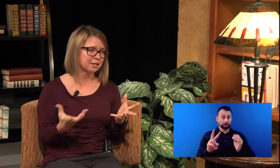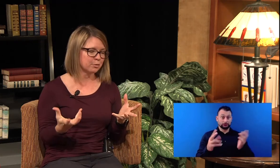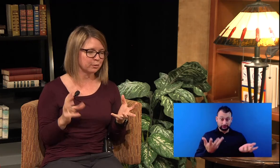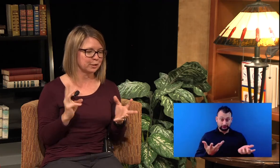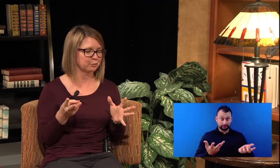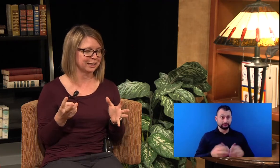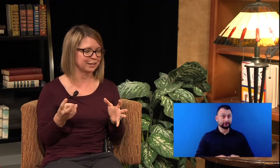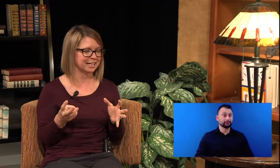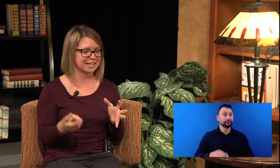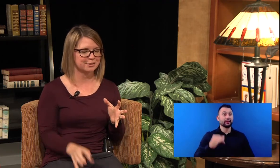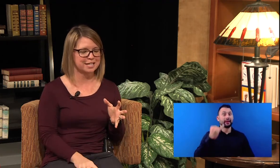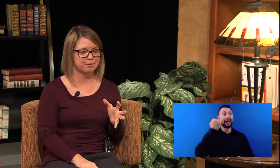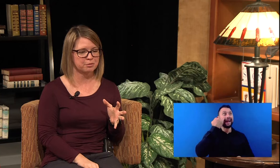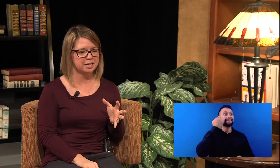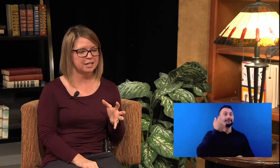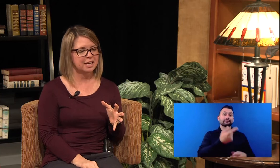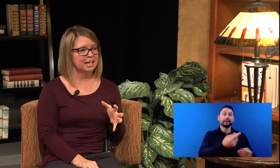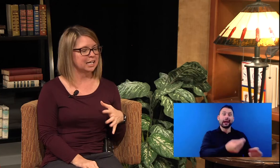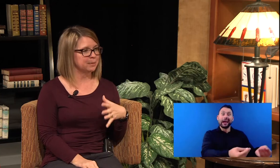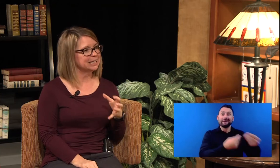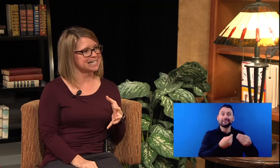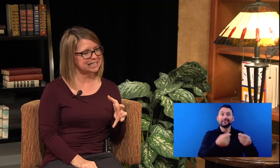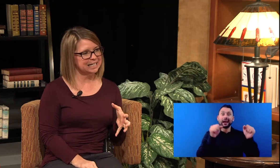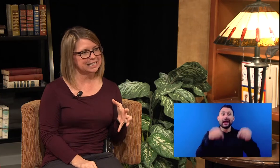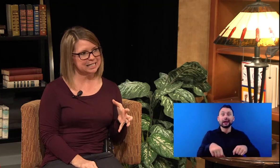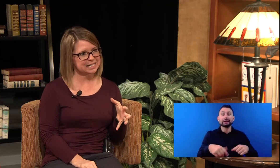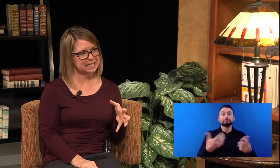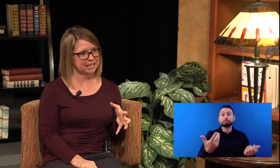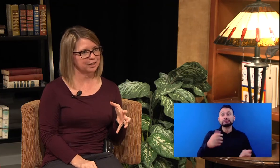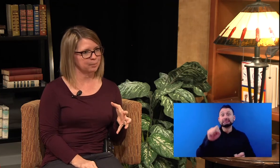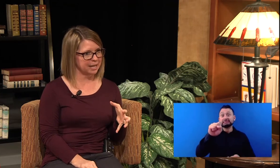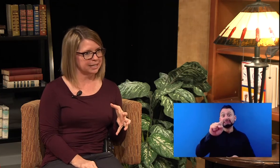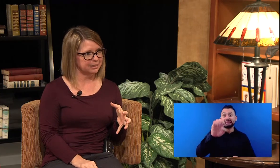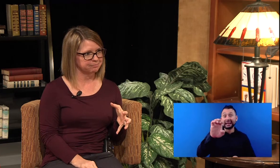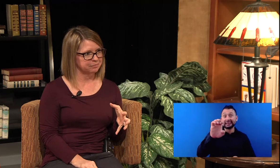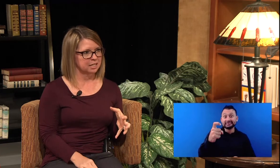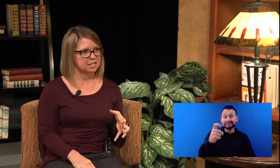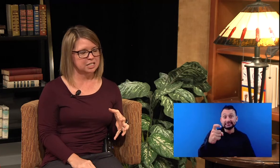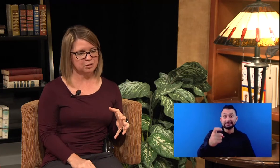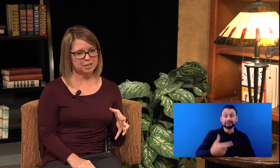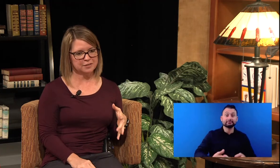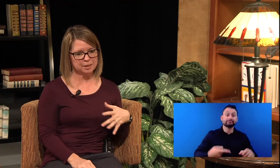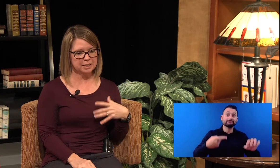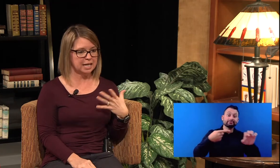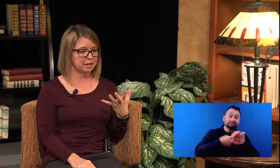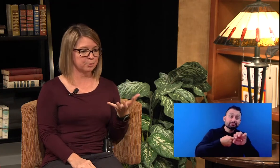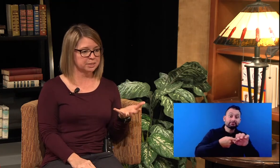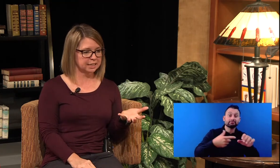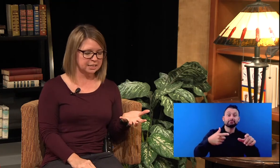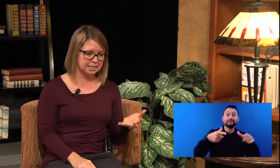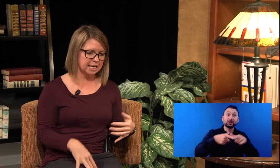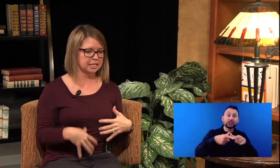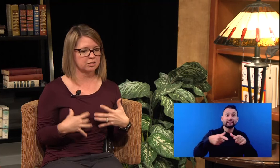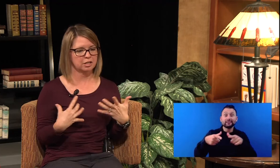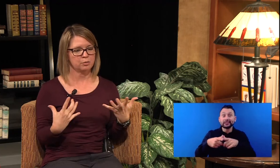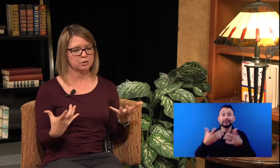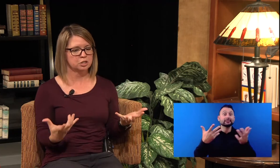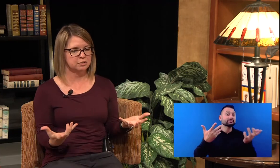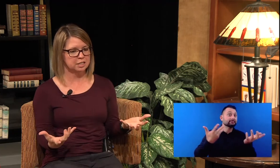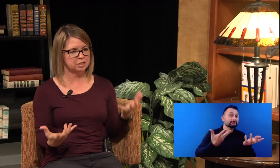we were really looking at those top three, it'd be less likely to stick in their body. So if somebody had unprotected sex or they weren't choosing to